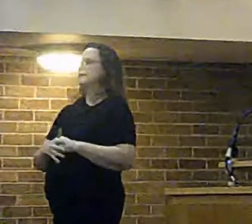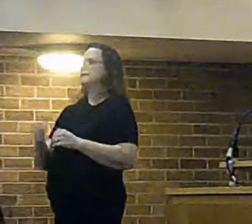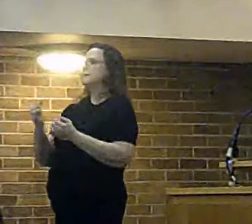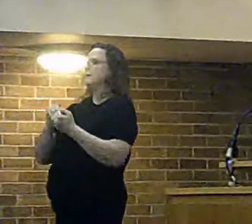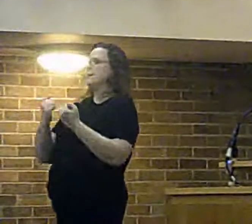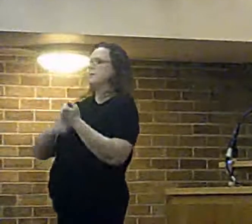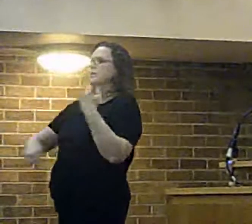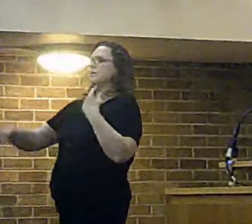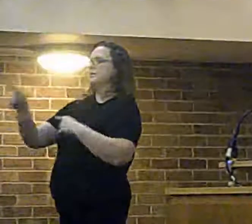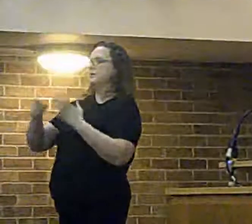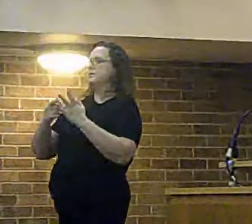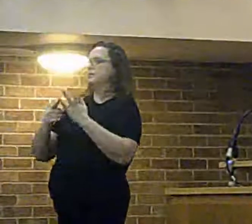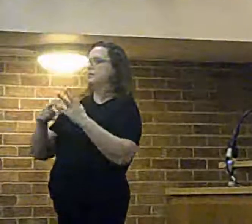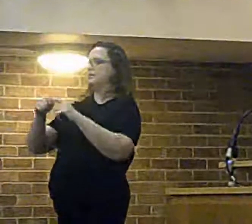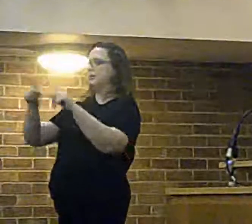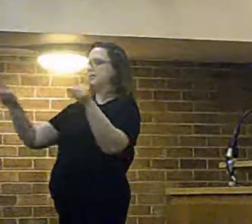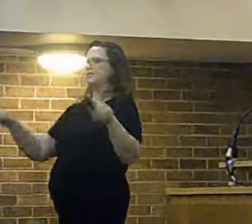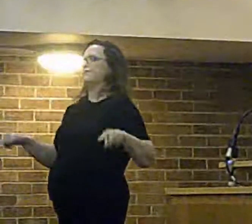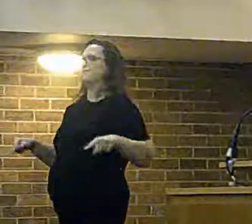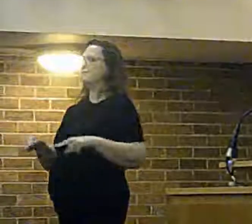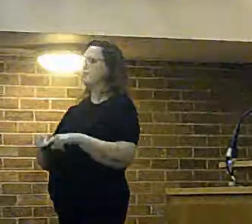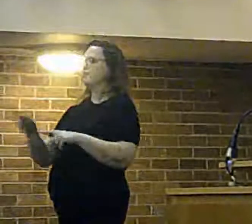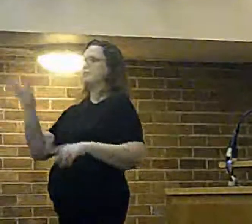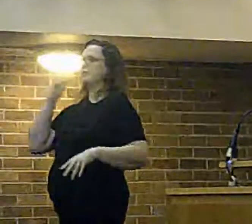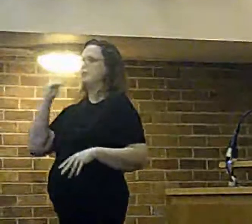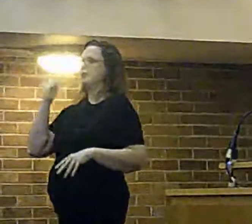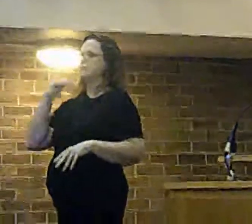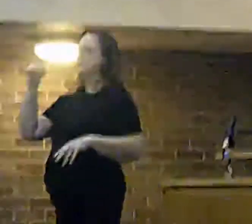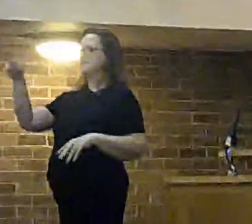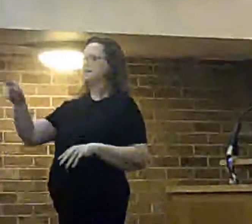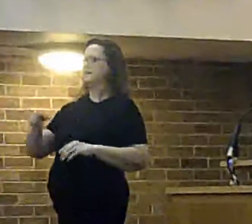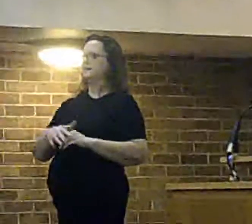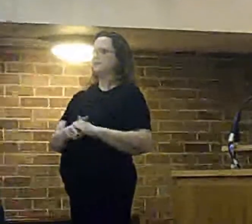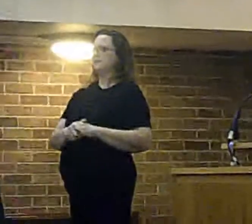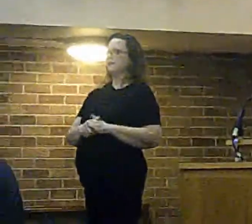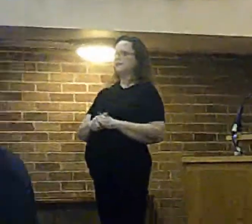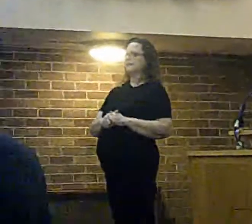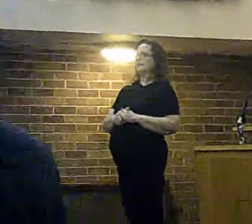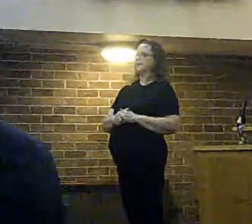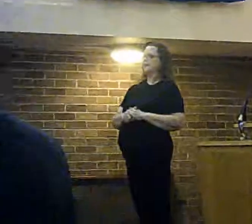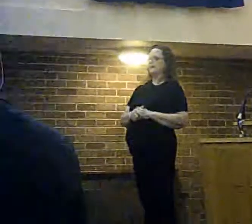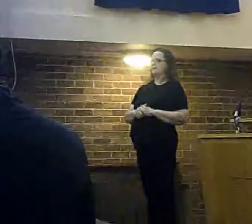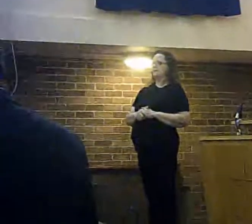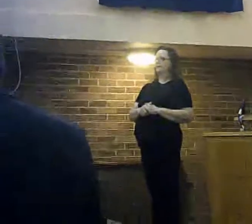come from the other room you may have come from the other room but you can't speak from there